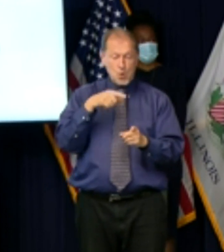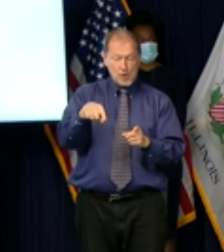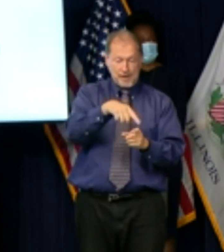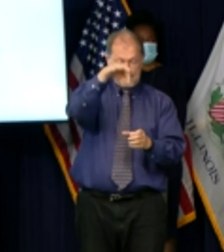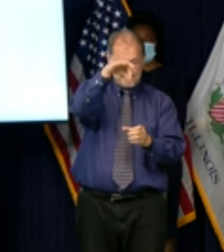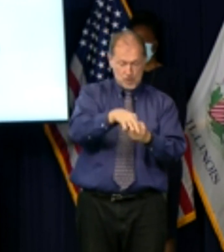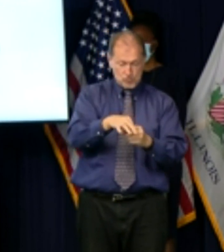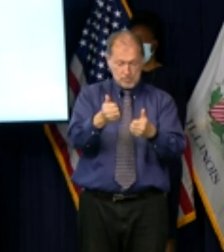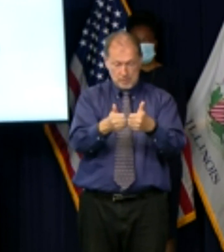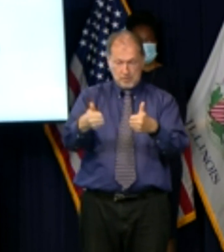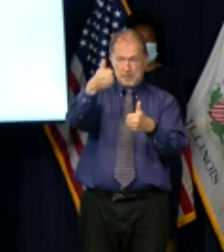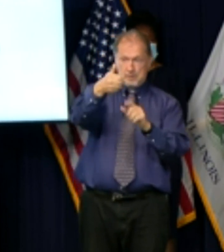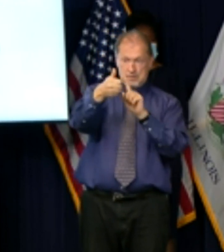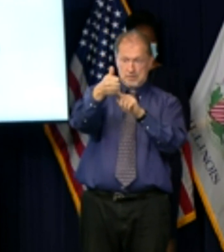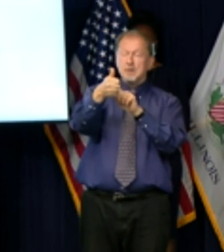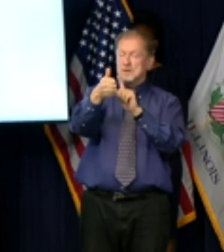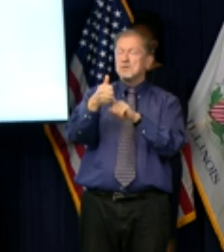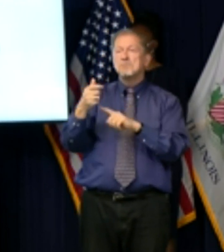that becomes the speaker of the house